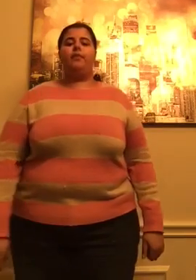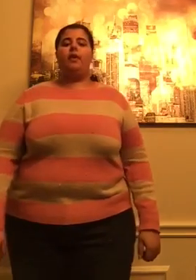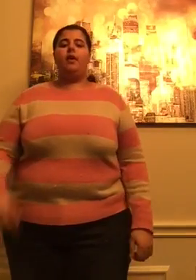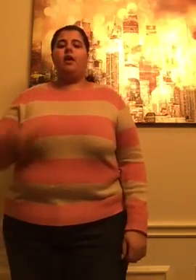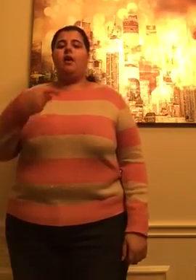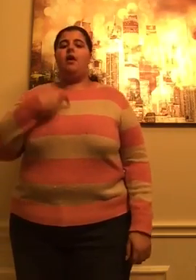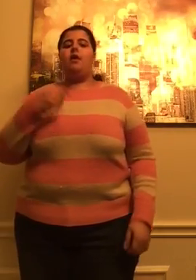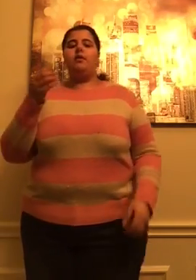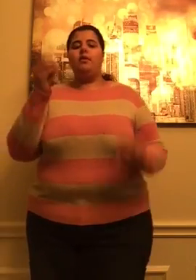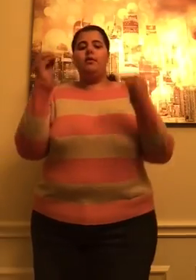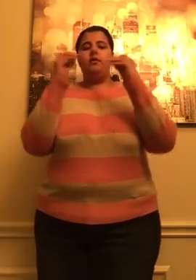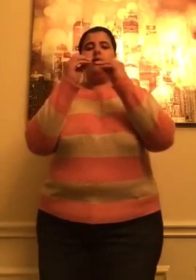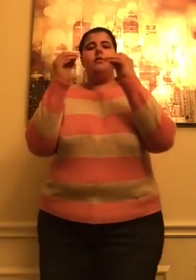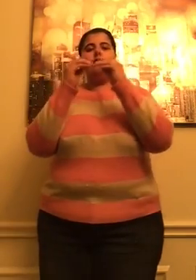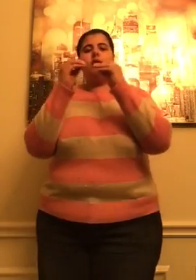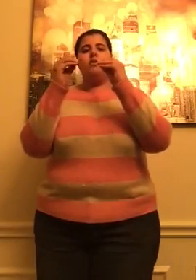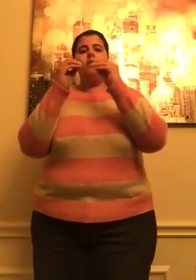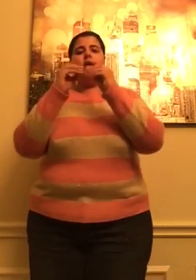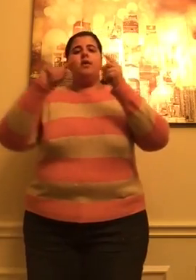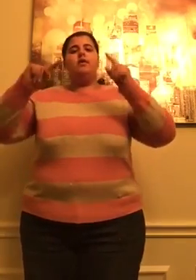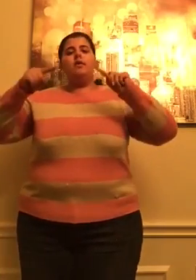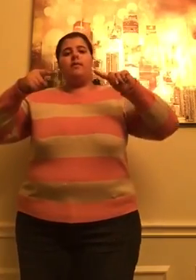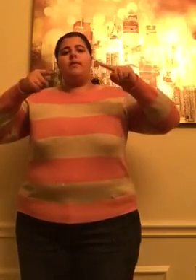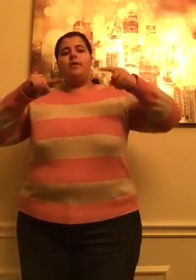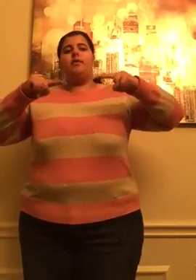I can kiss away my baby.